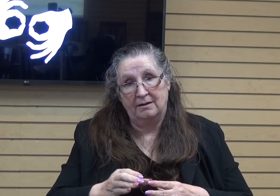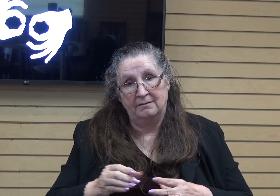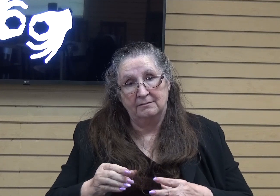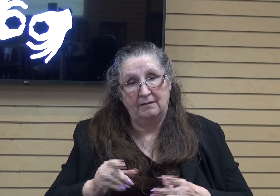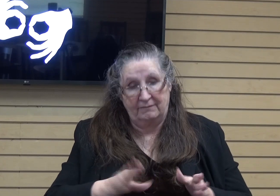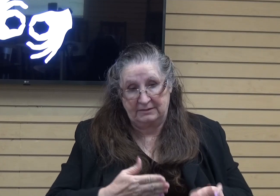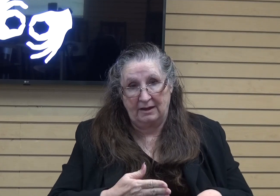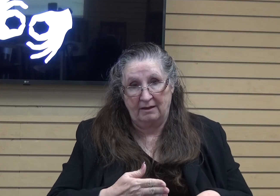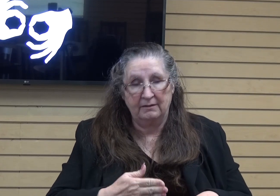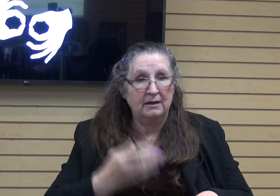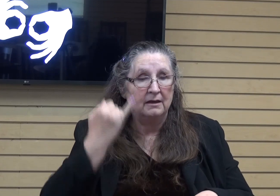obeying that law.